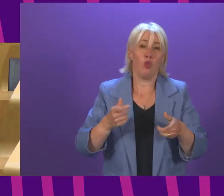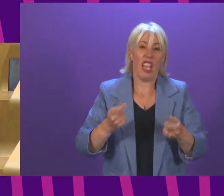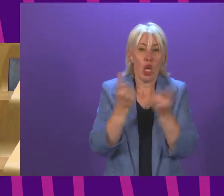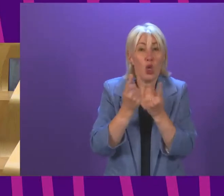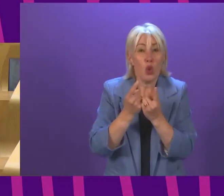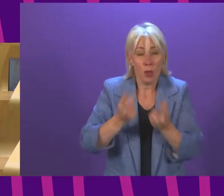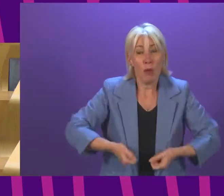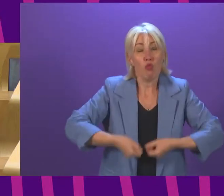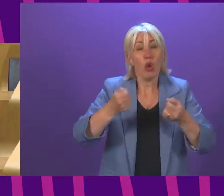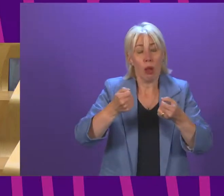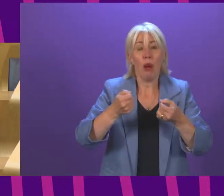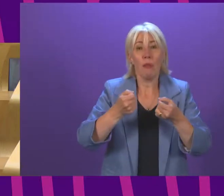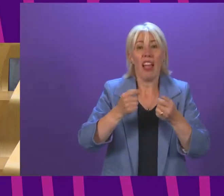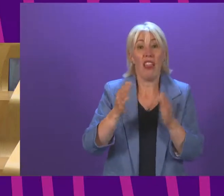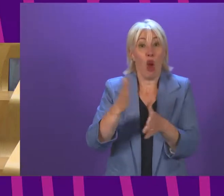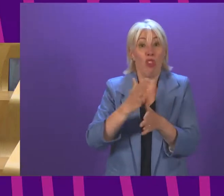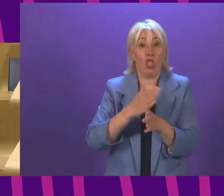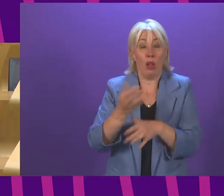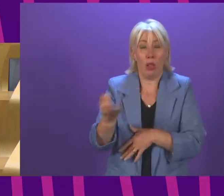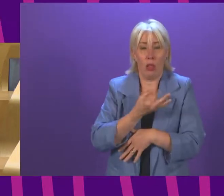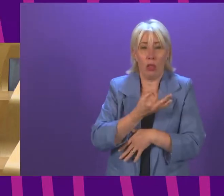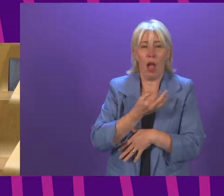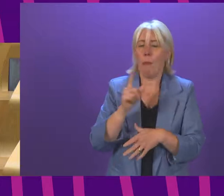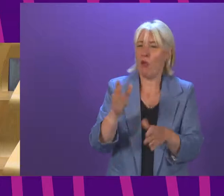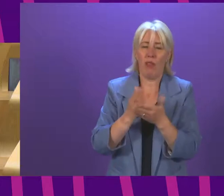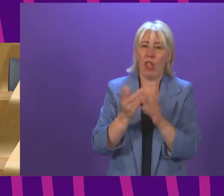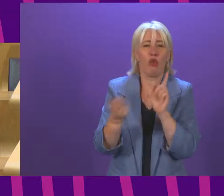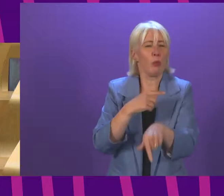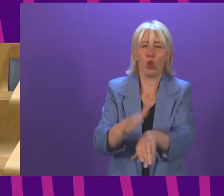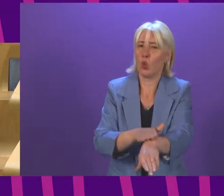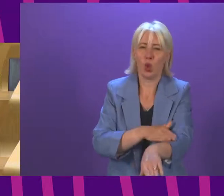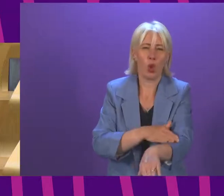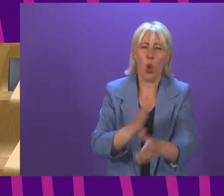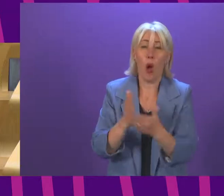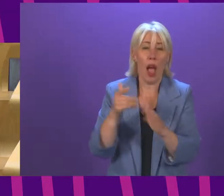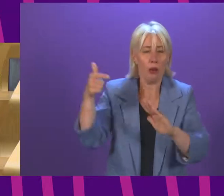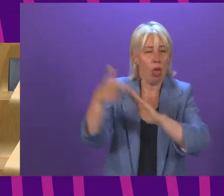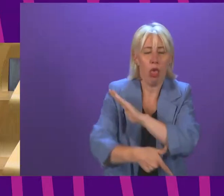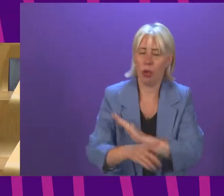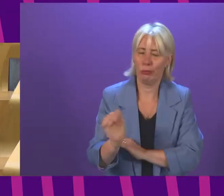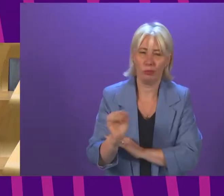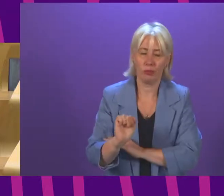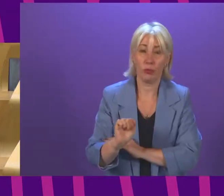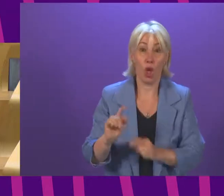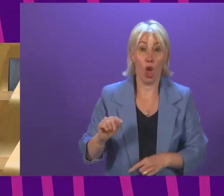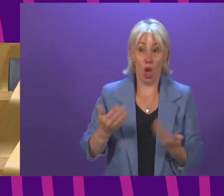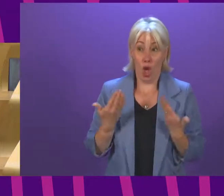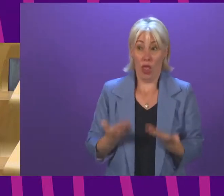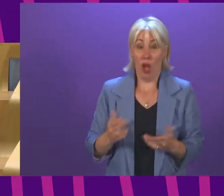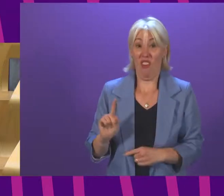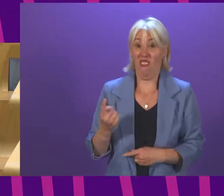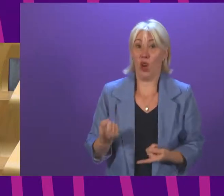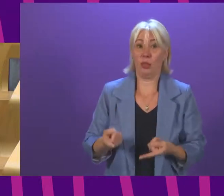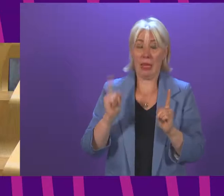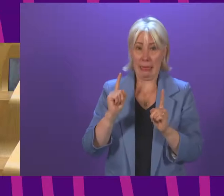but this happened too slowly and did not go far enough. An inquiry was announced within weeks of the current First Minister assuming her